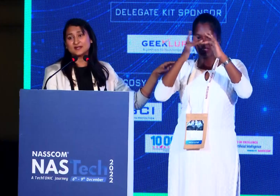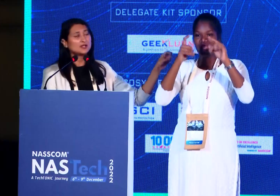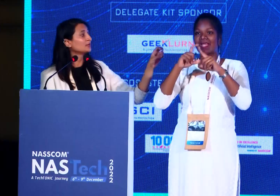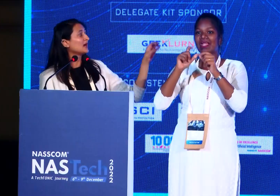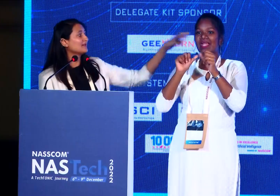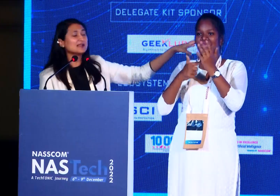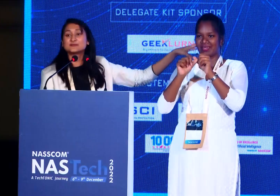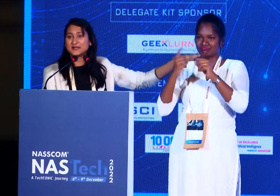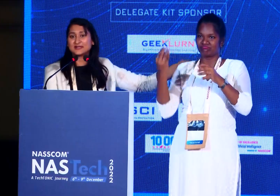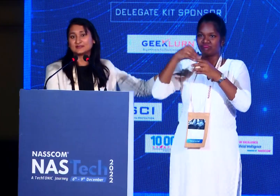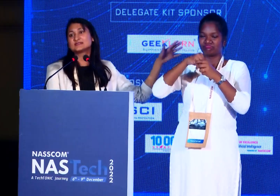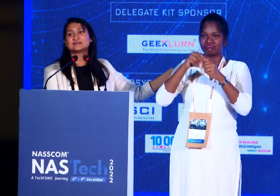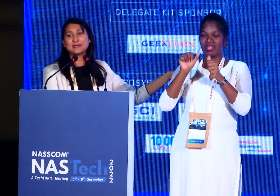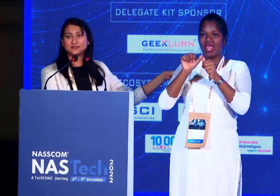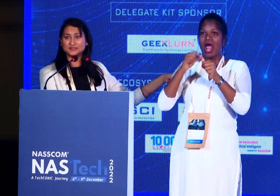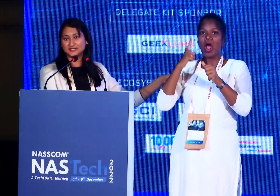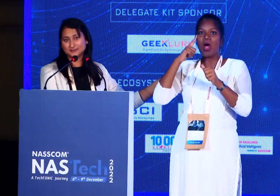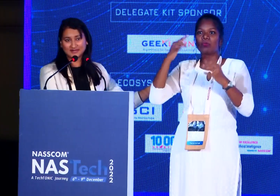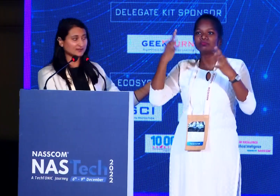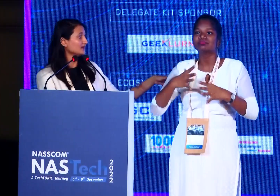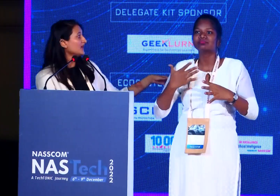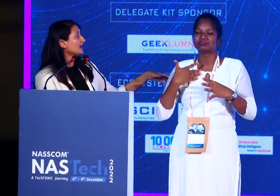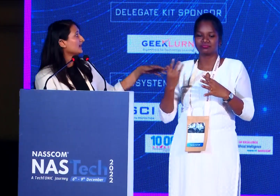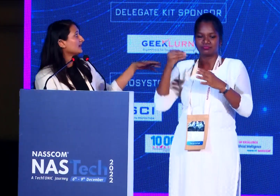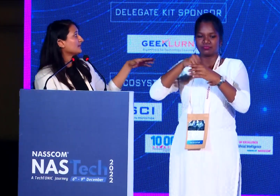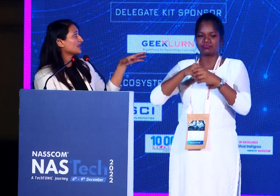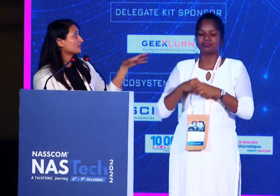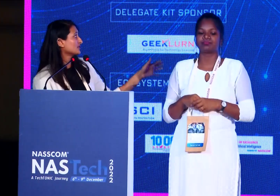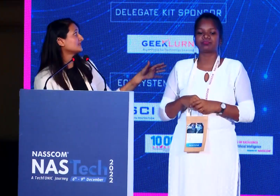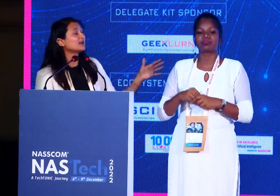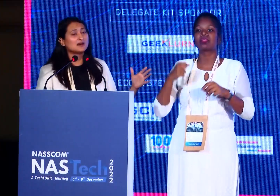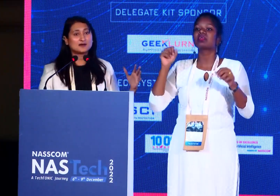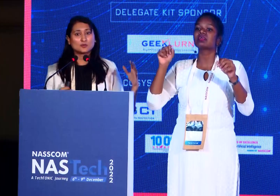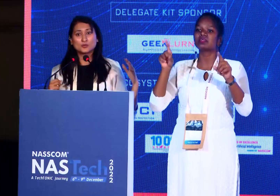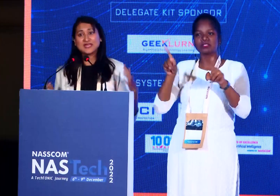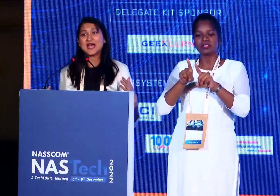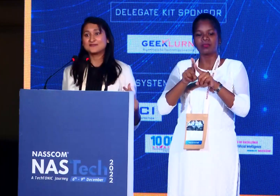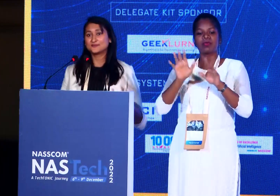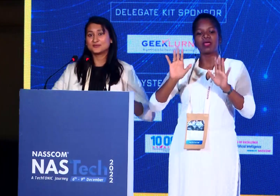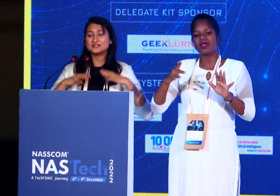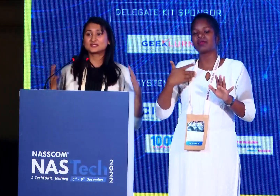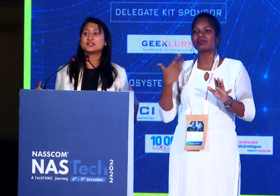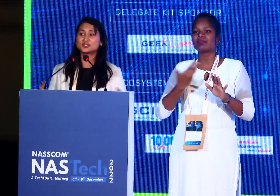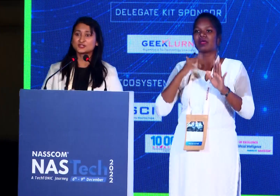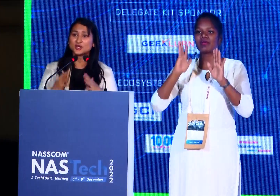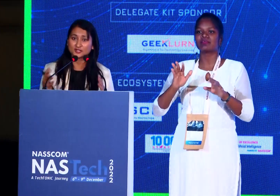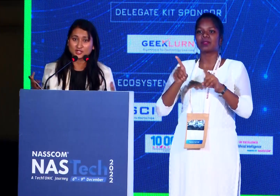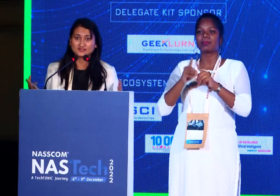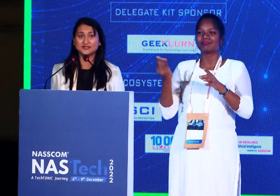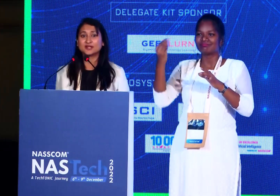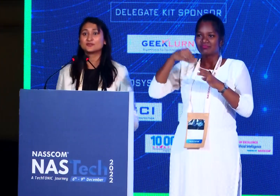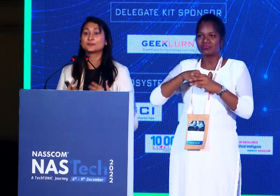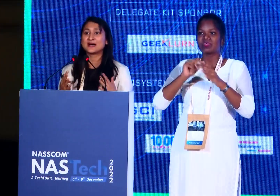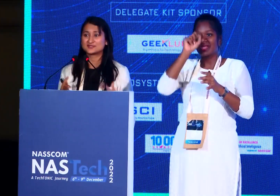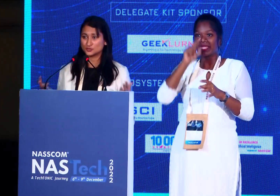applied to advance predict the susceptibility pattern. Of course, we have installations all